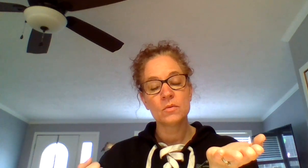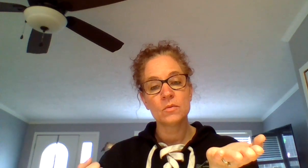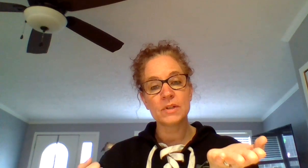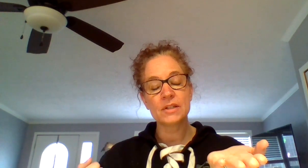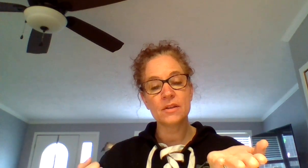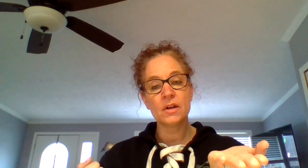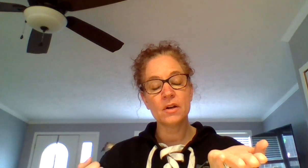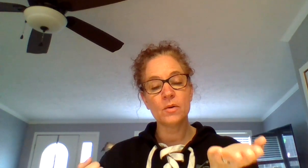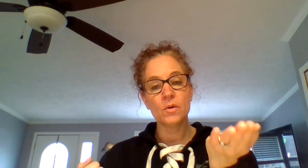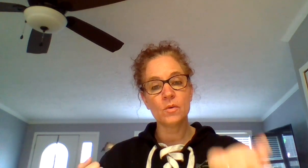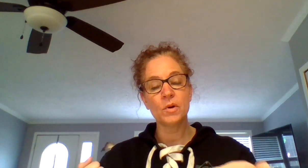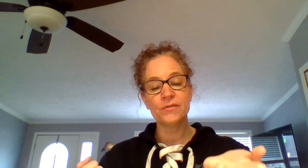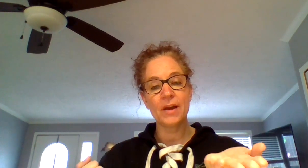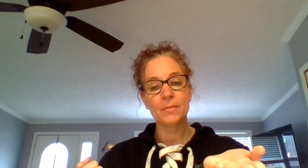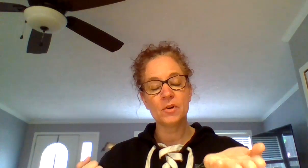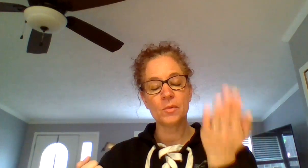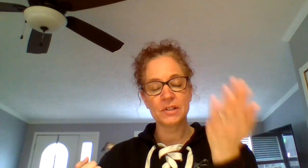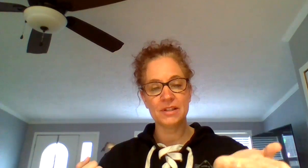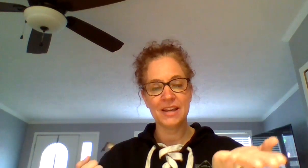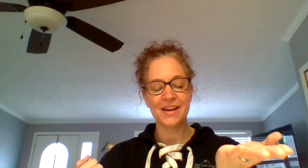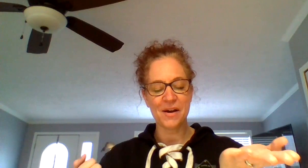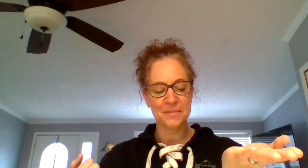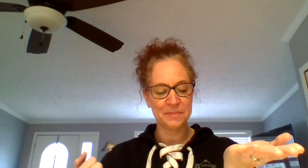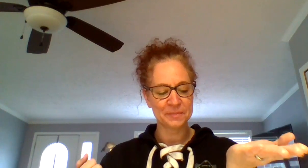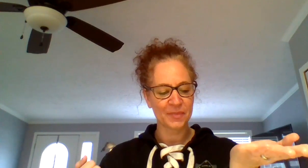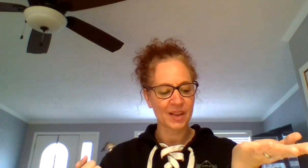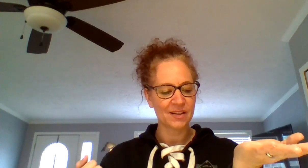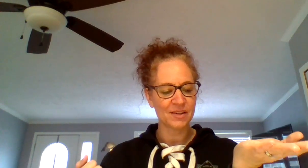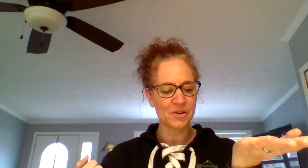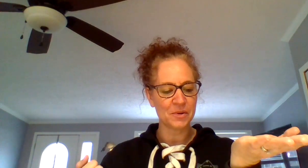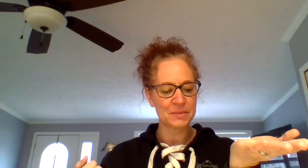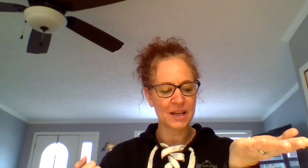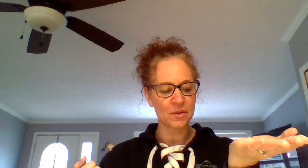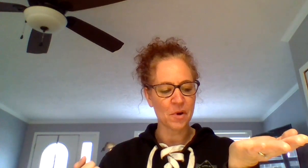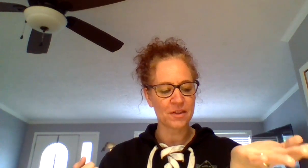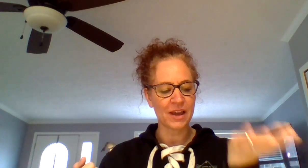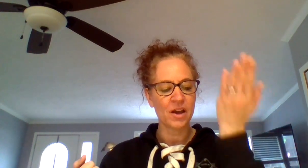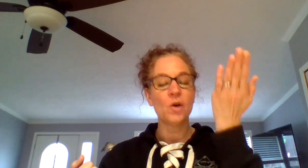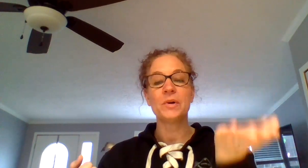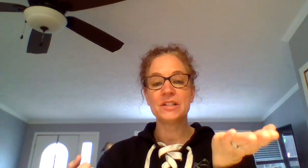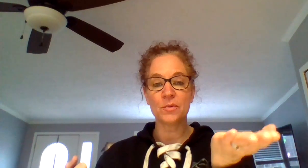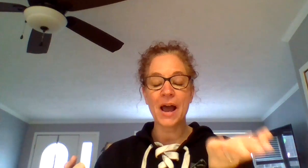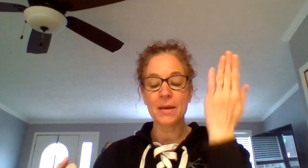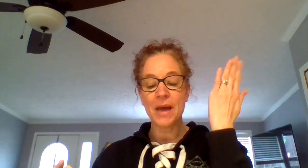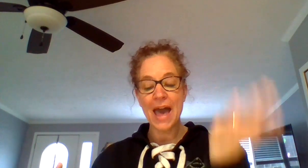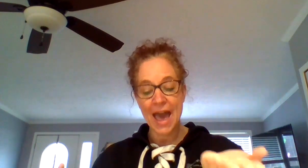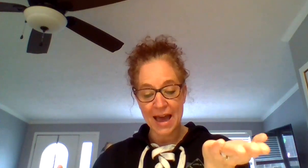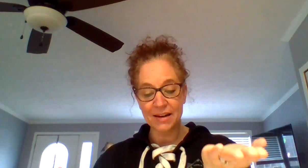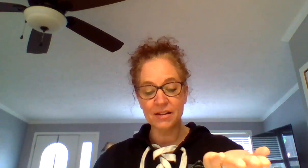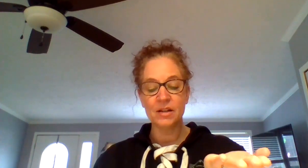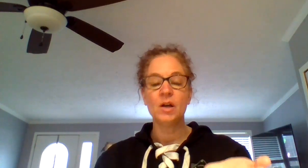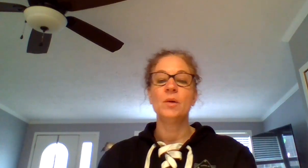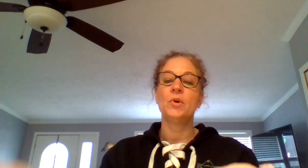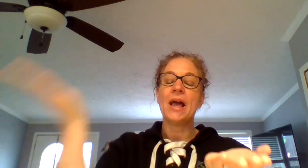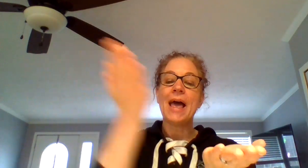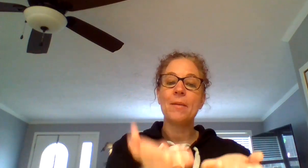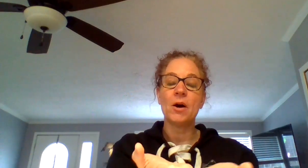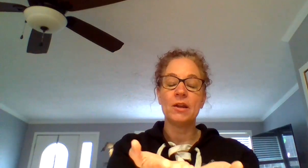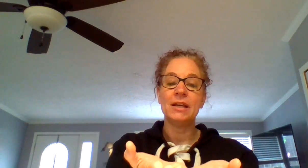What's the word fam? Or what's the, um, oh, I'm saying the wrong thing. What's the rhyme? Add. Put an M on it.